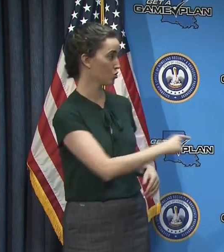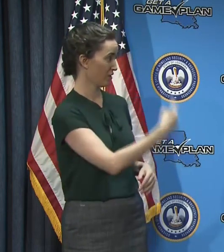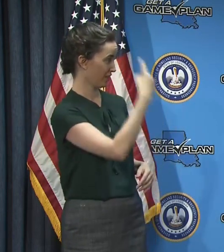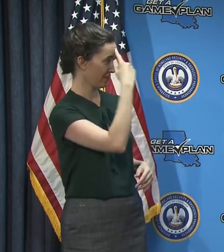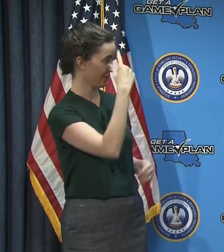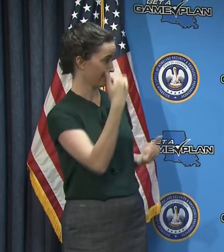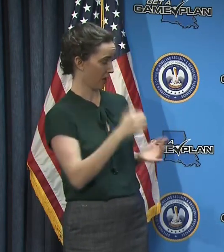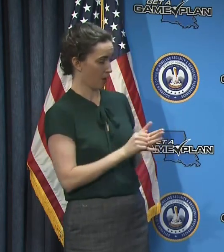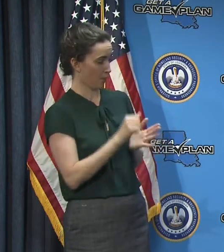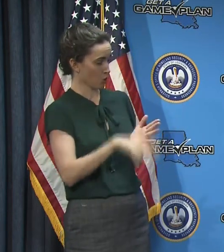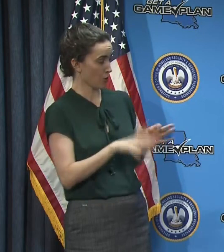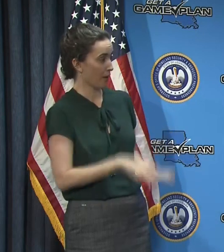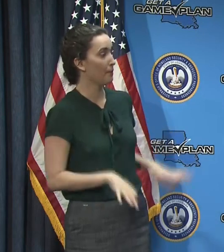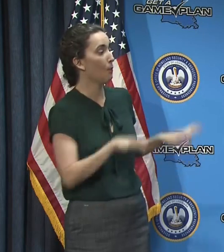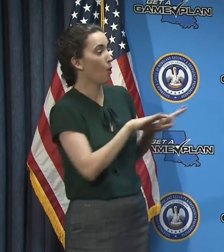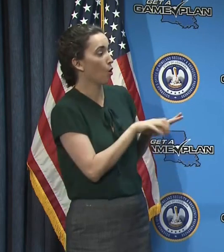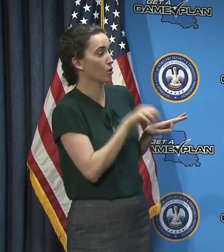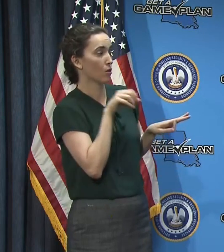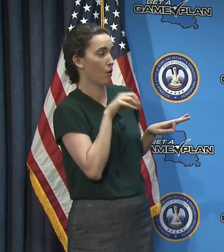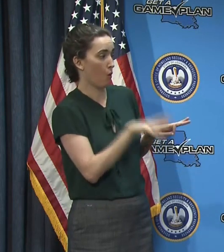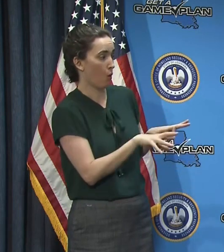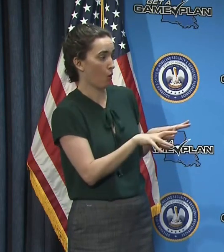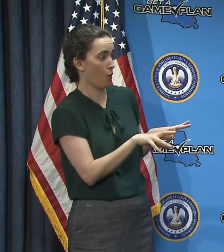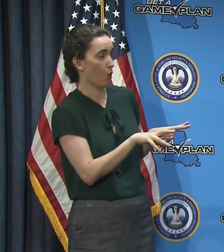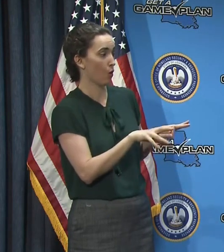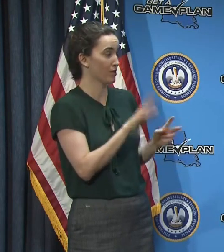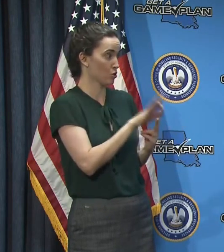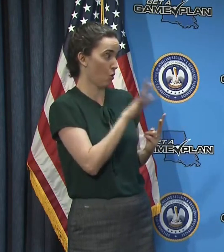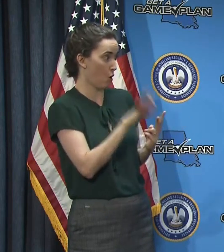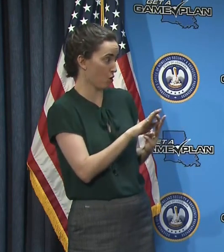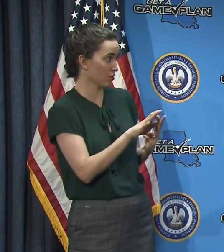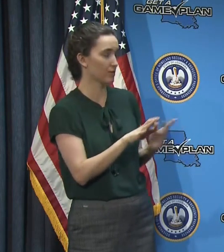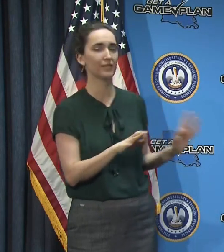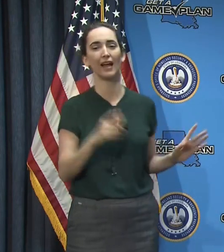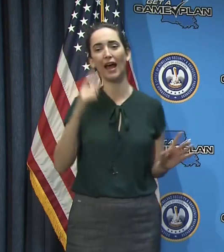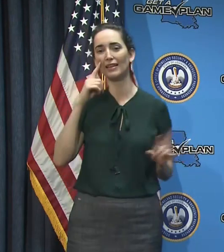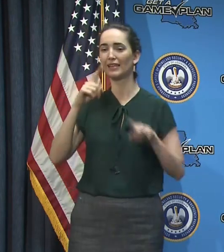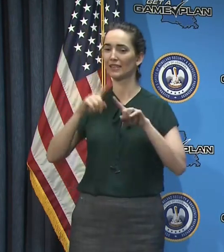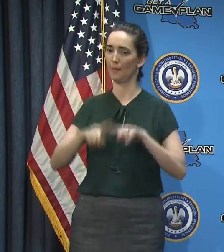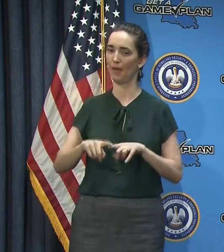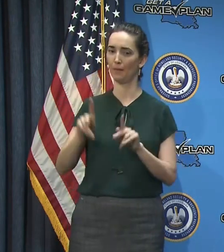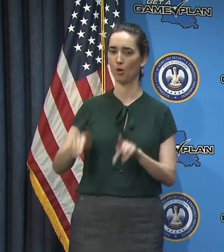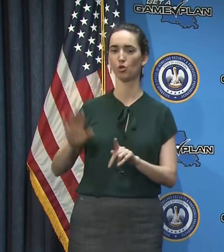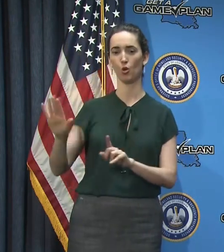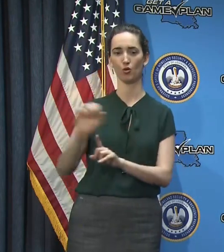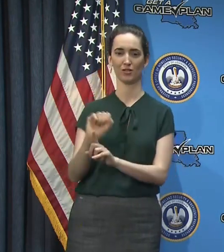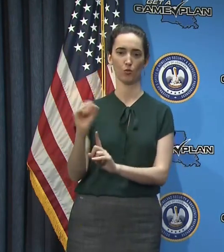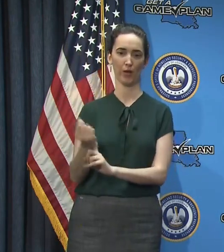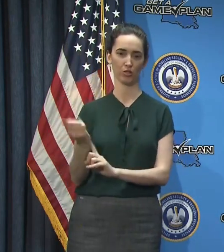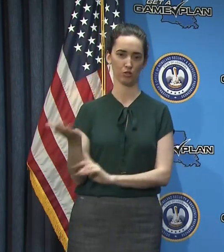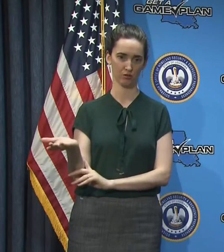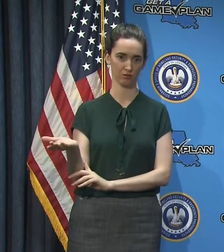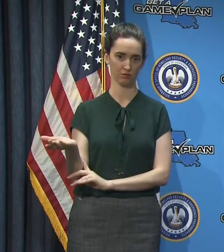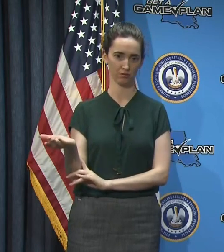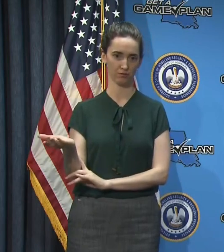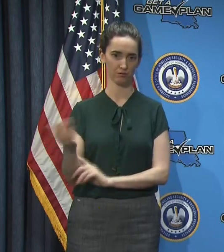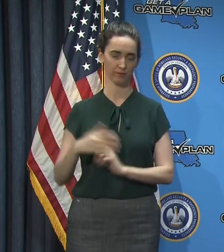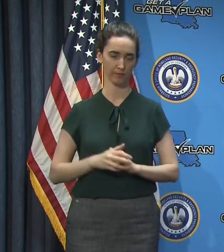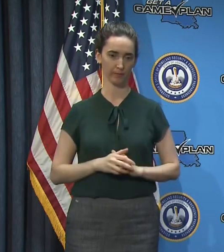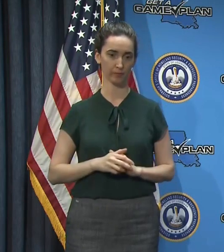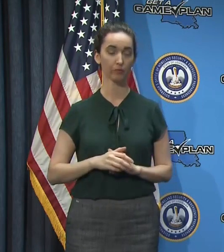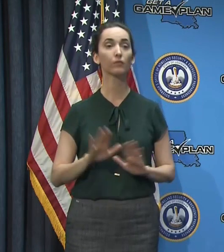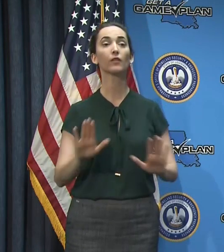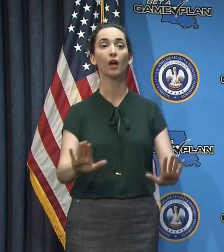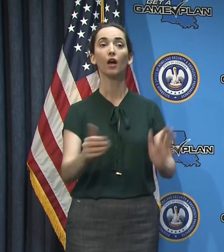abortions are an elective procedure? Well, I think it would depend on the conditions under which one was performed. And,